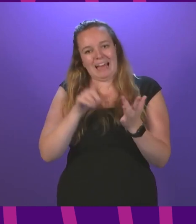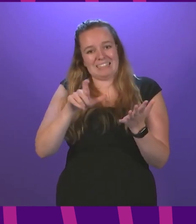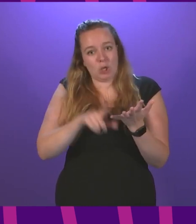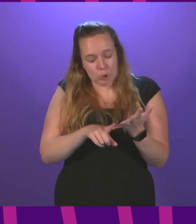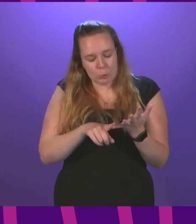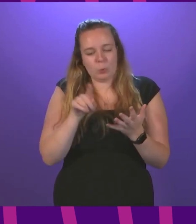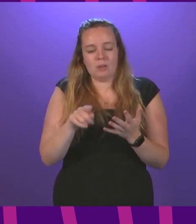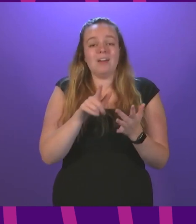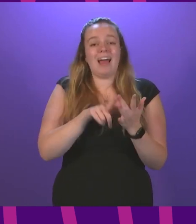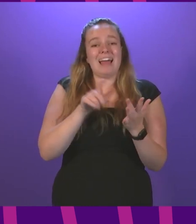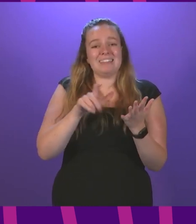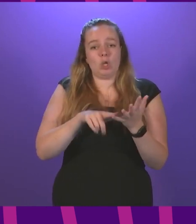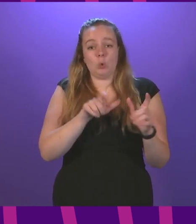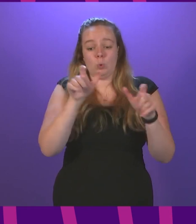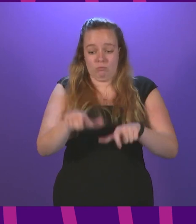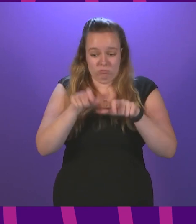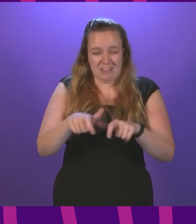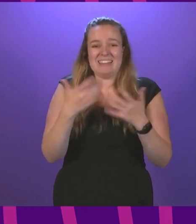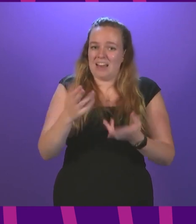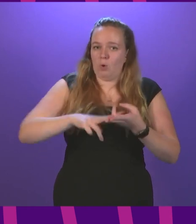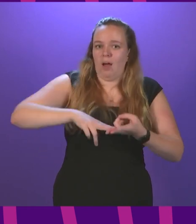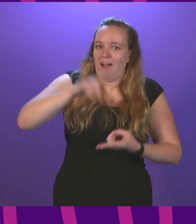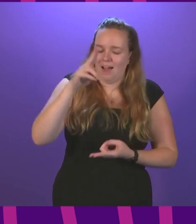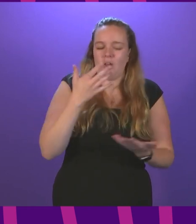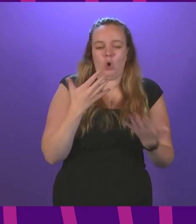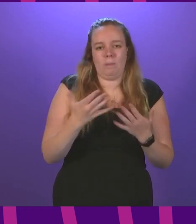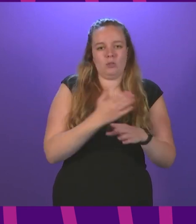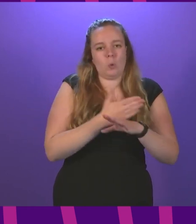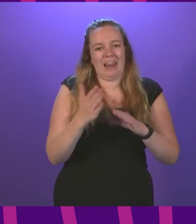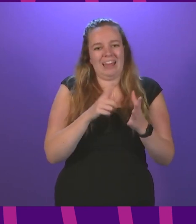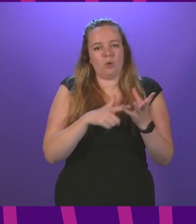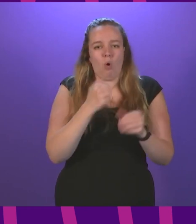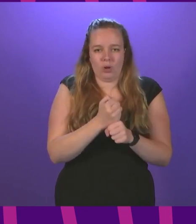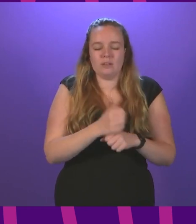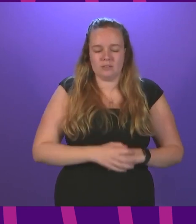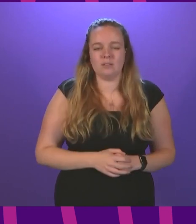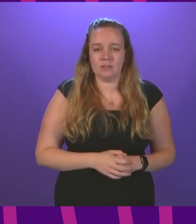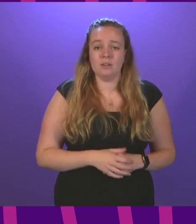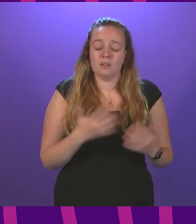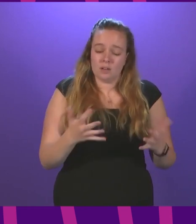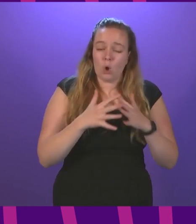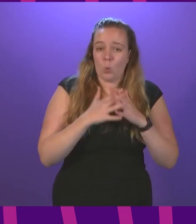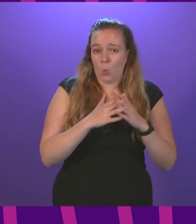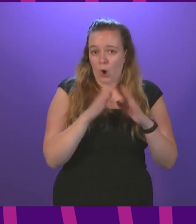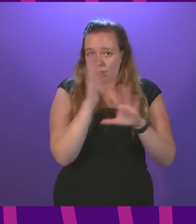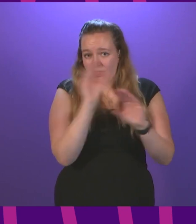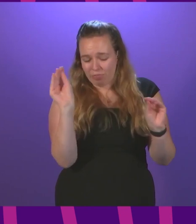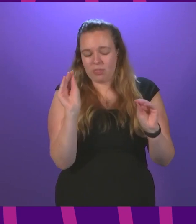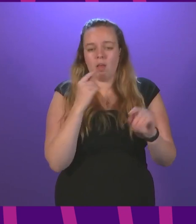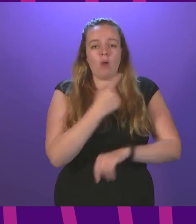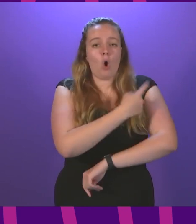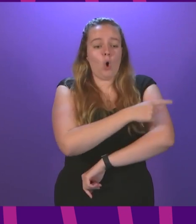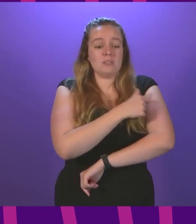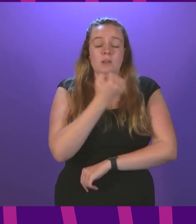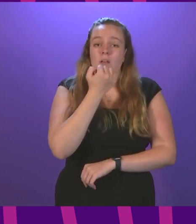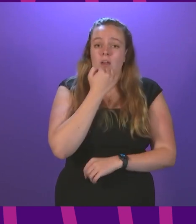ICU occupancy is still far higher now than it was in late August. Now, is worth highlighting that the hospital